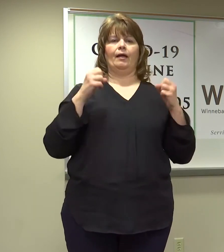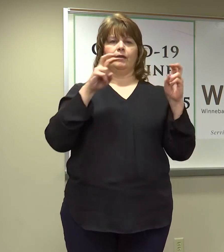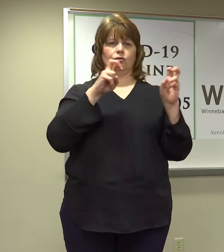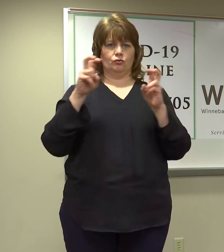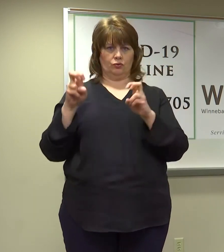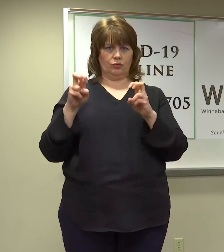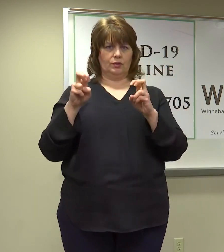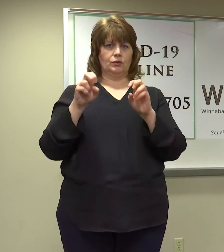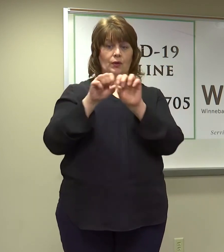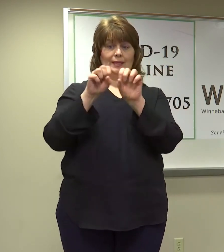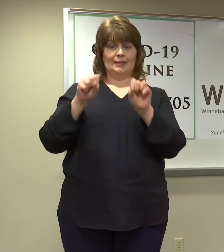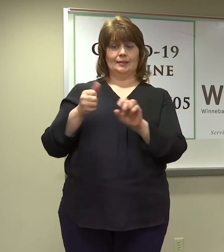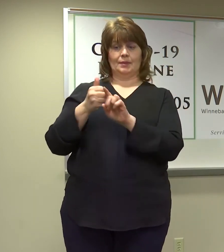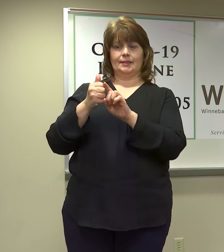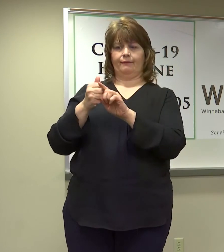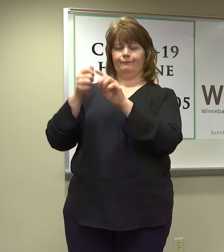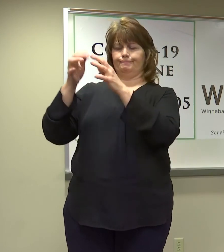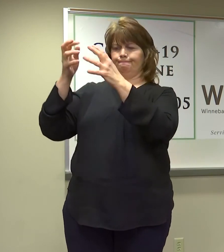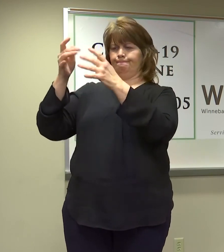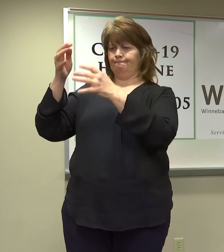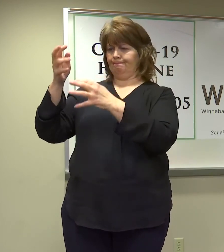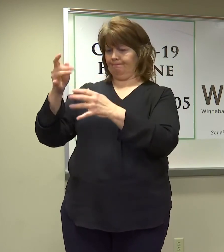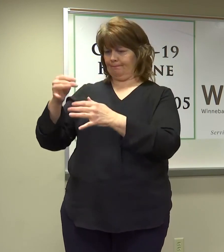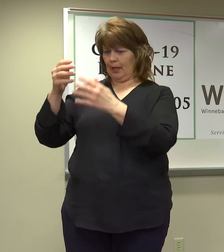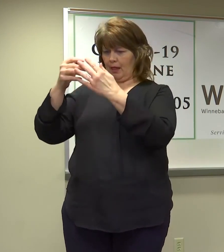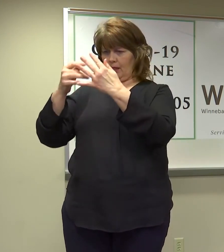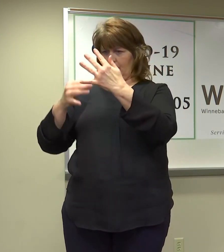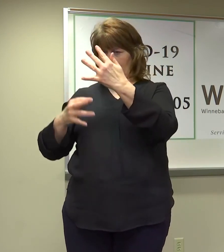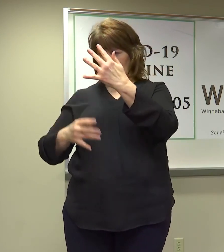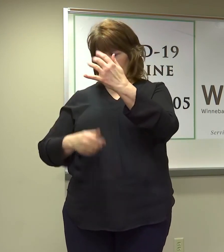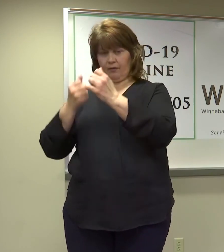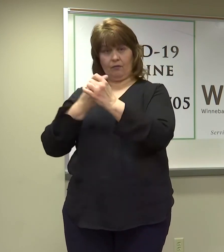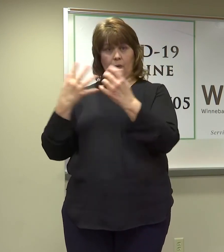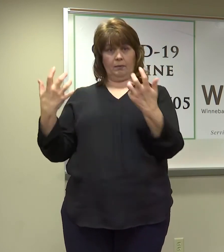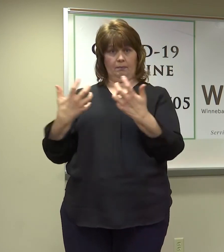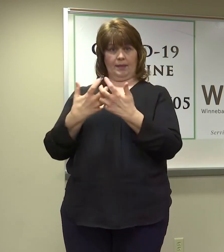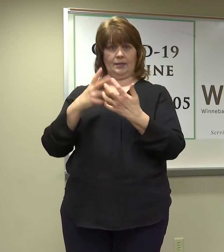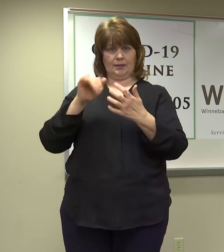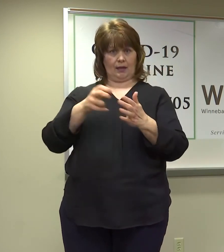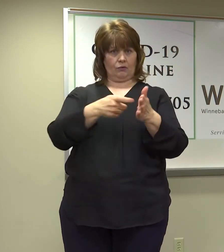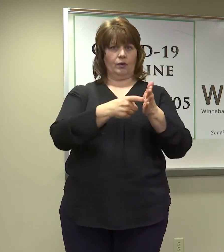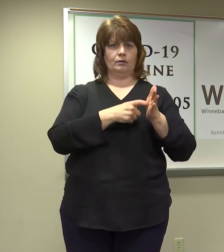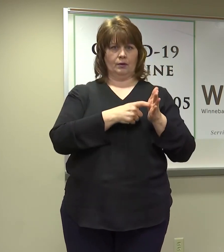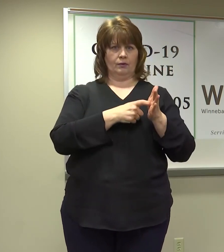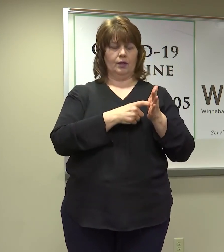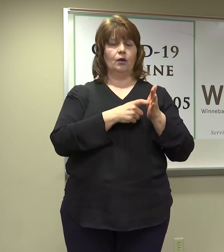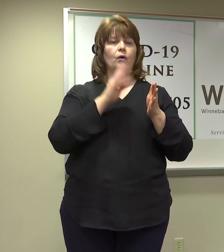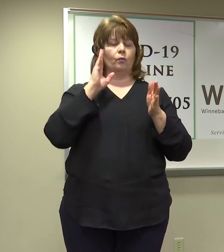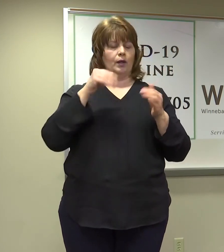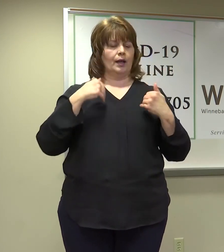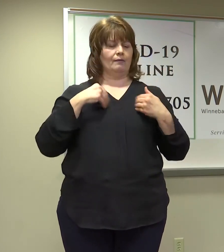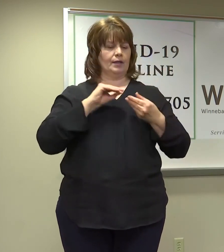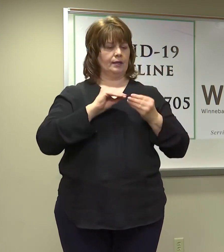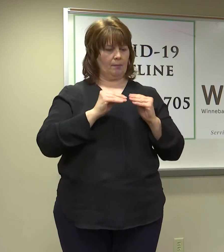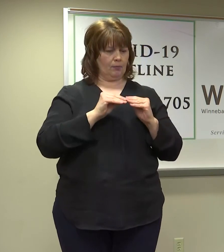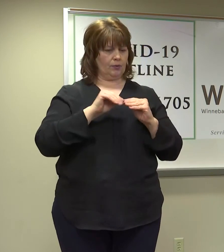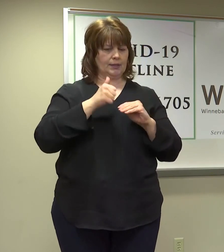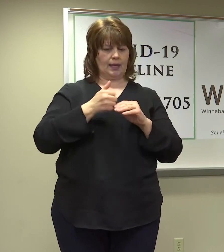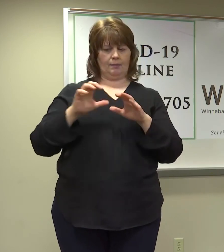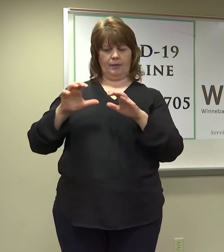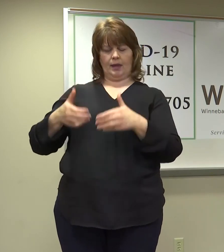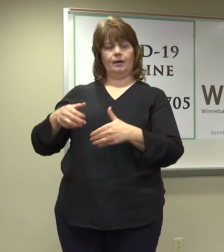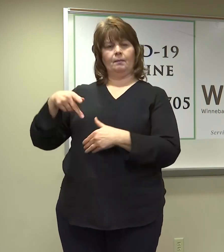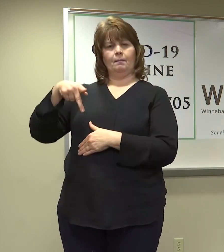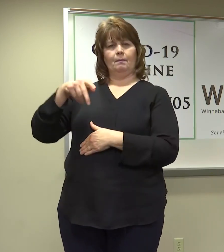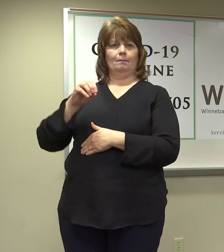and pull me all those individuals over 65 with the following conditions. We will get a number. We will set up that pad. We